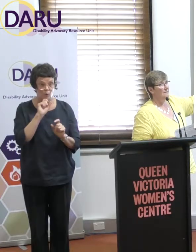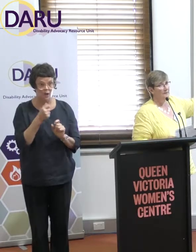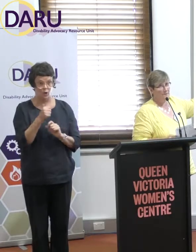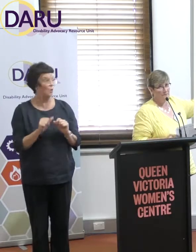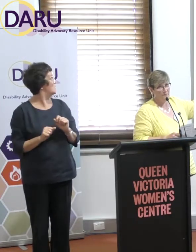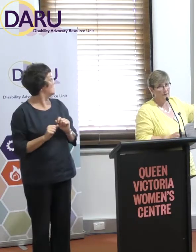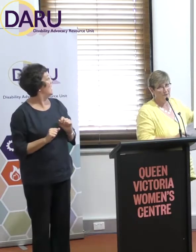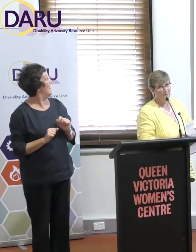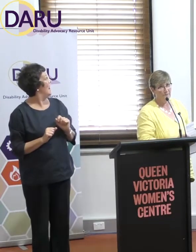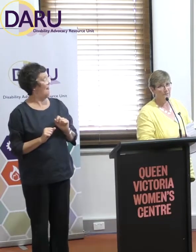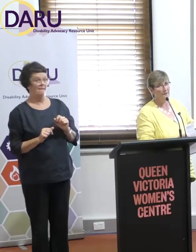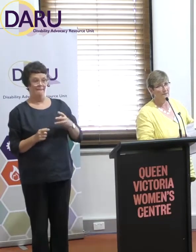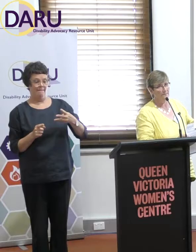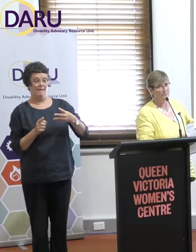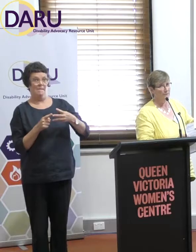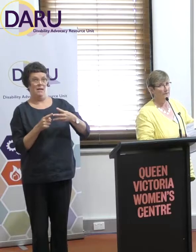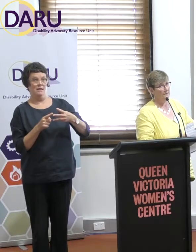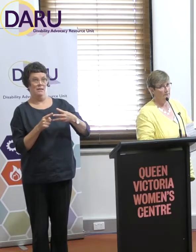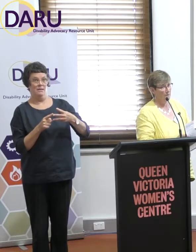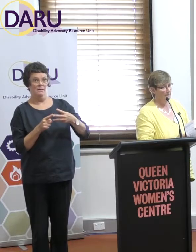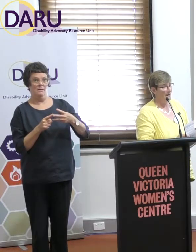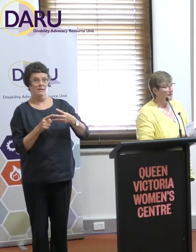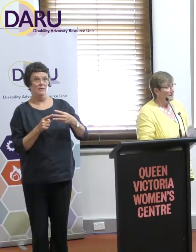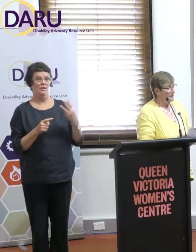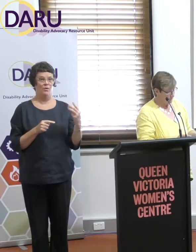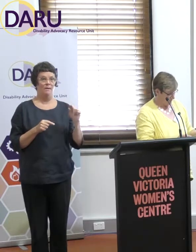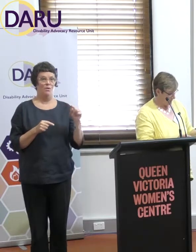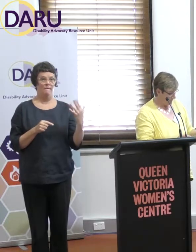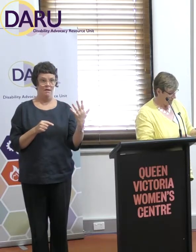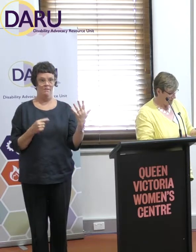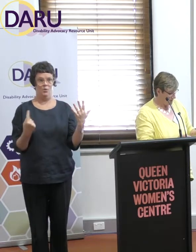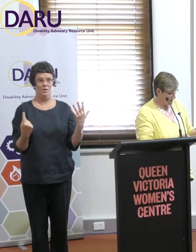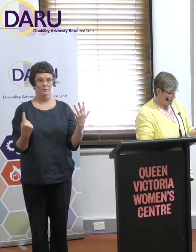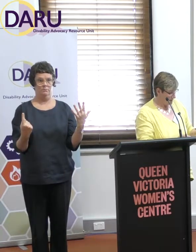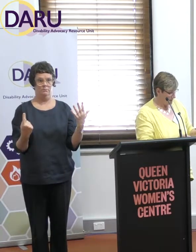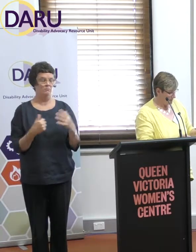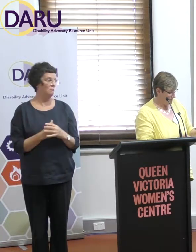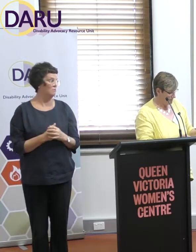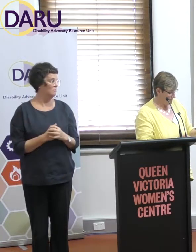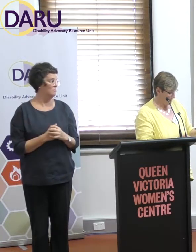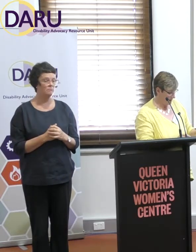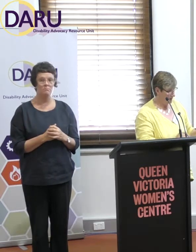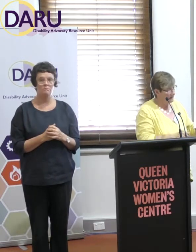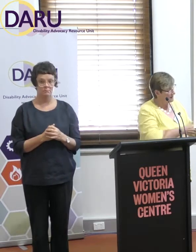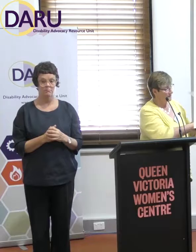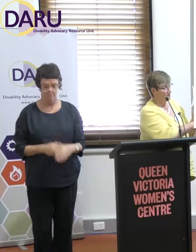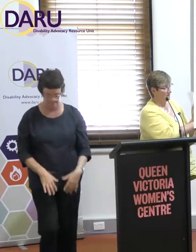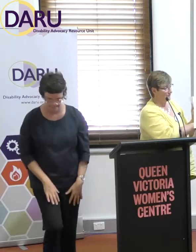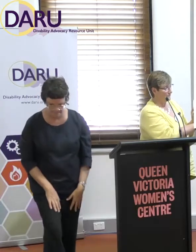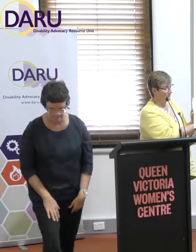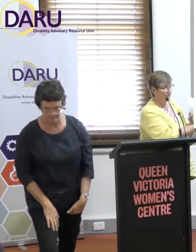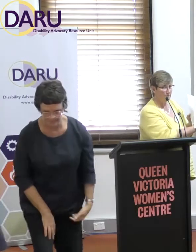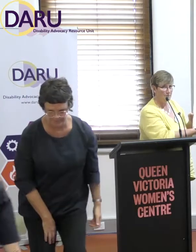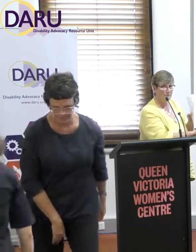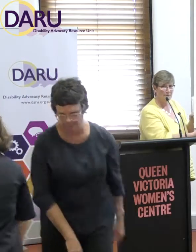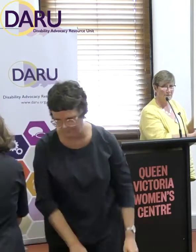middle, the bit about the ratio of 3.5 to 1. If they've got it in, at the end, actually,